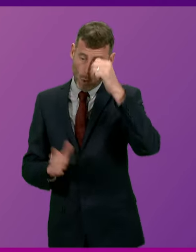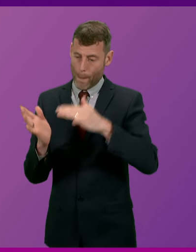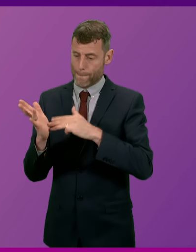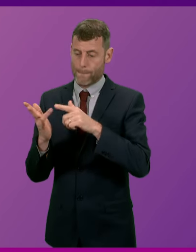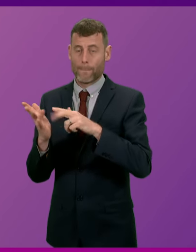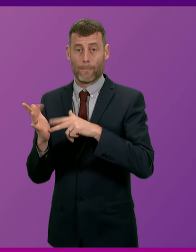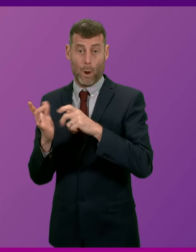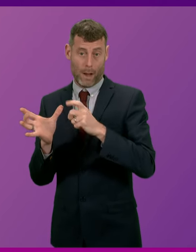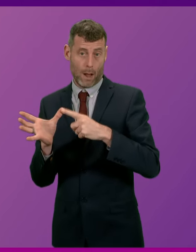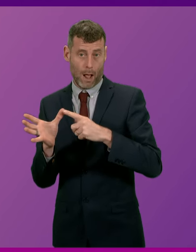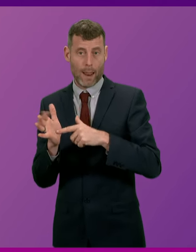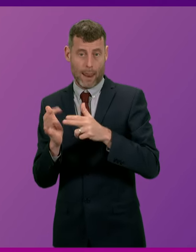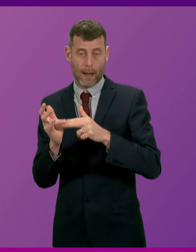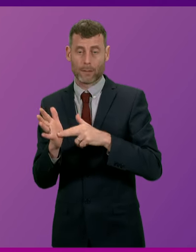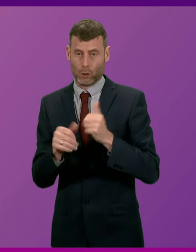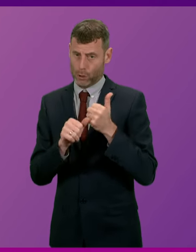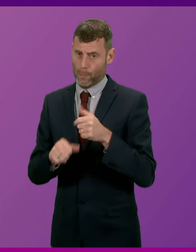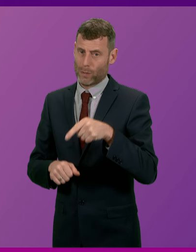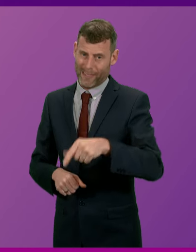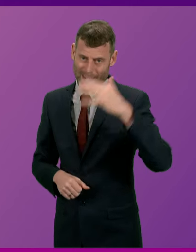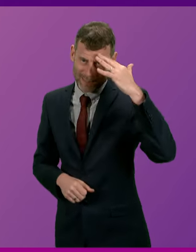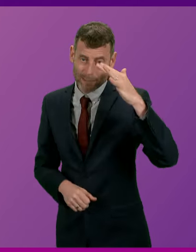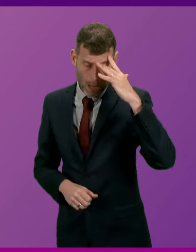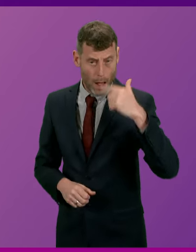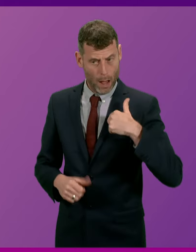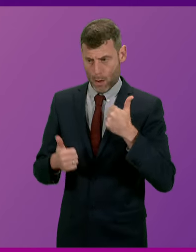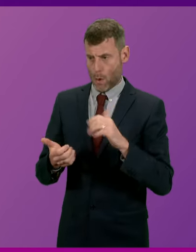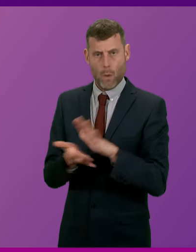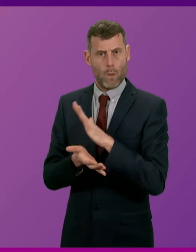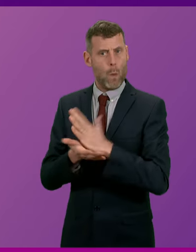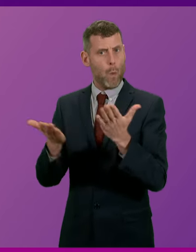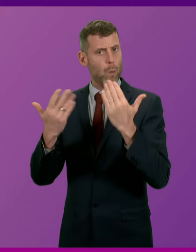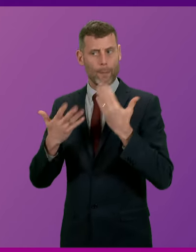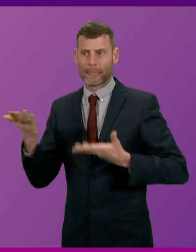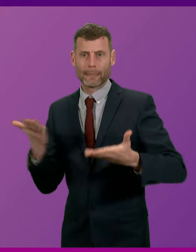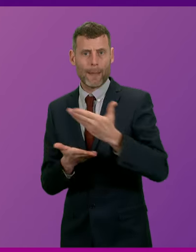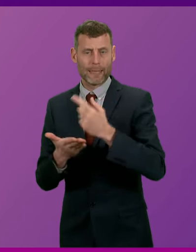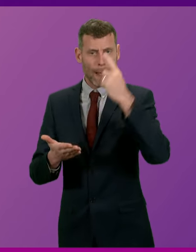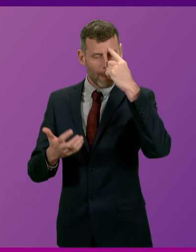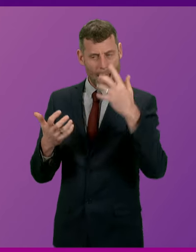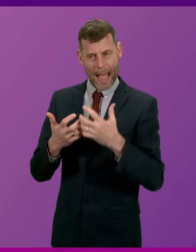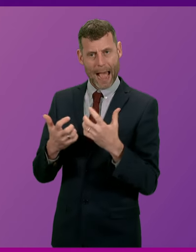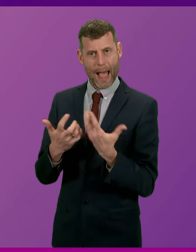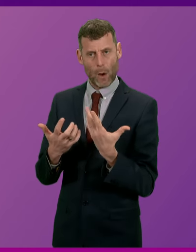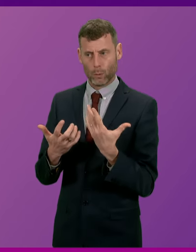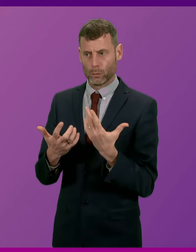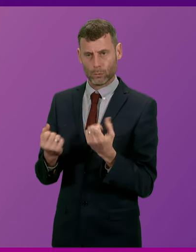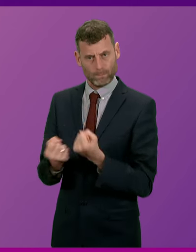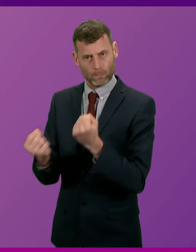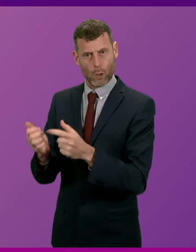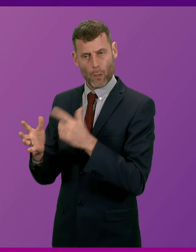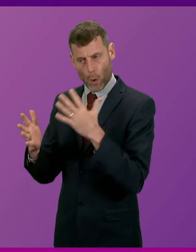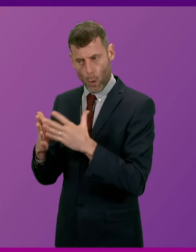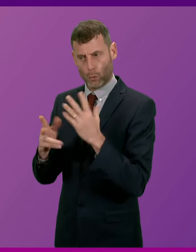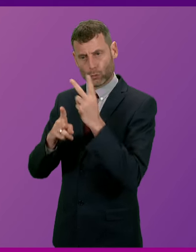report. a valuable contribution to the debate on how the law can best achieve this goal. The report demonstrates the complexity